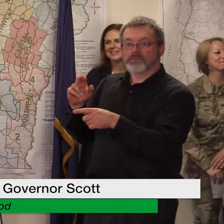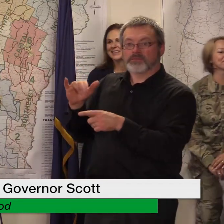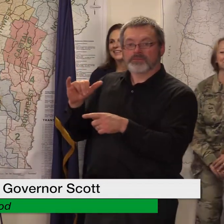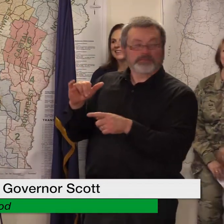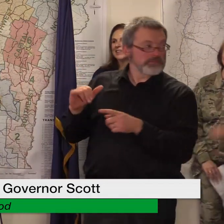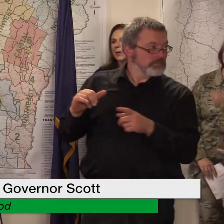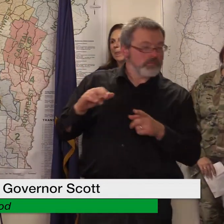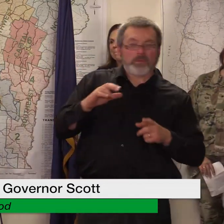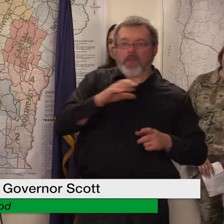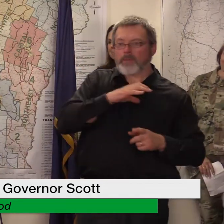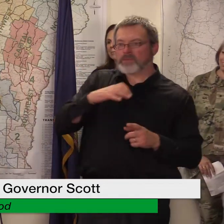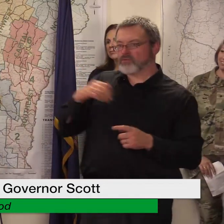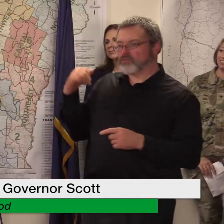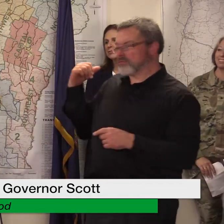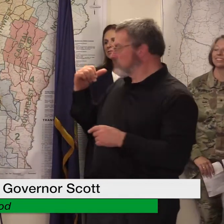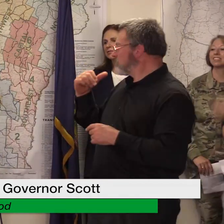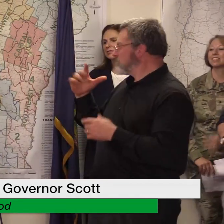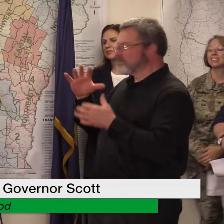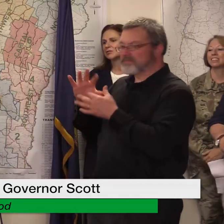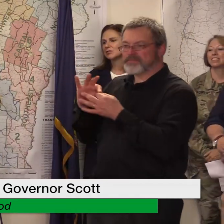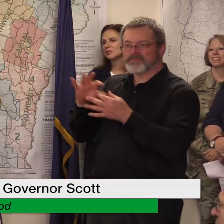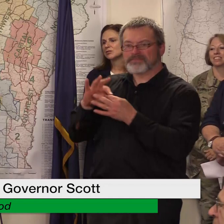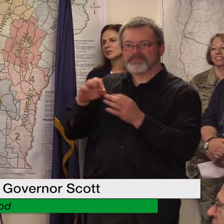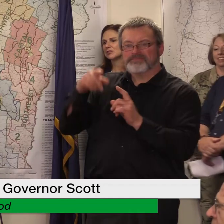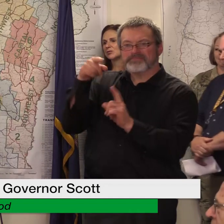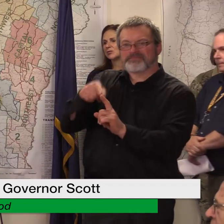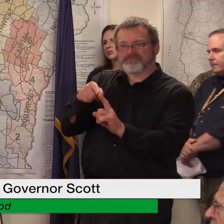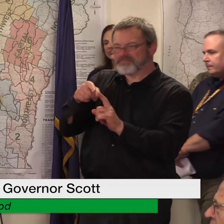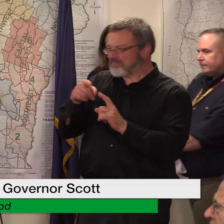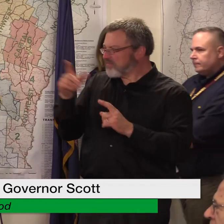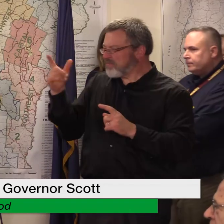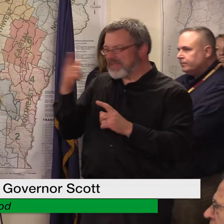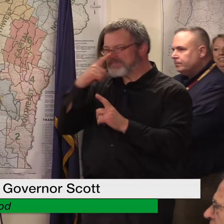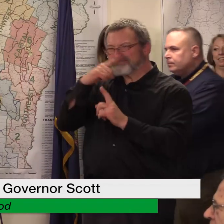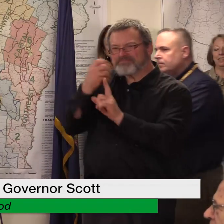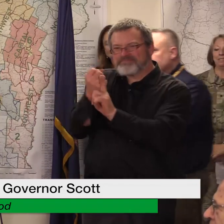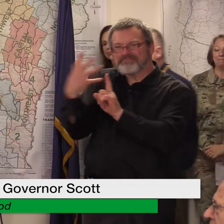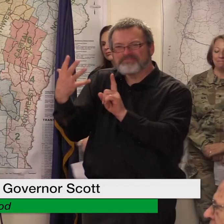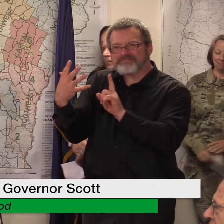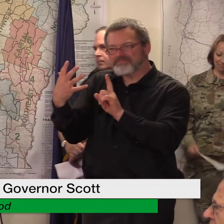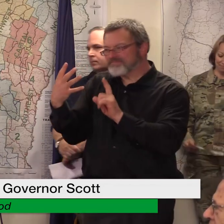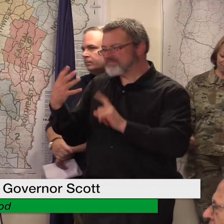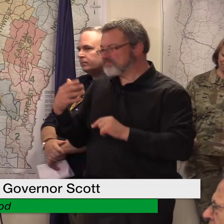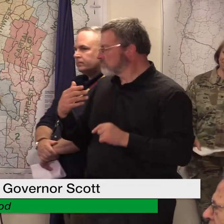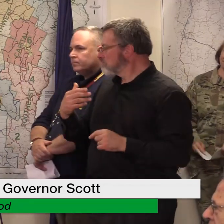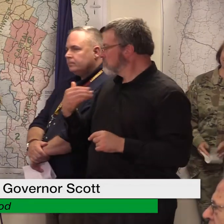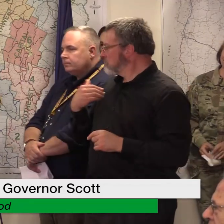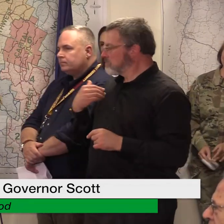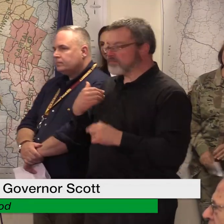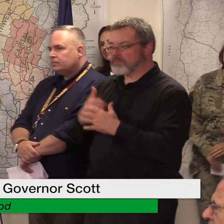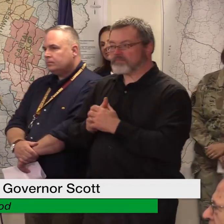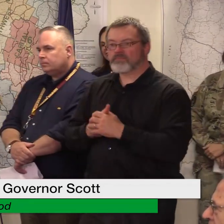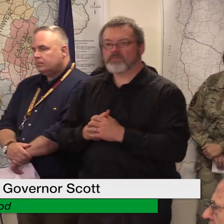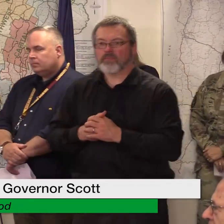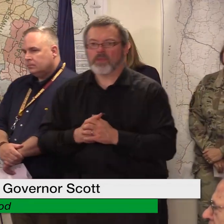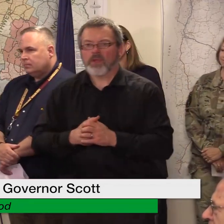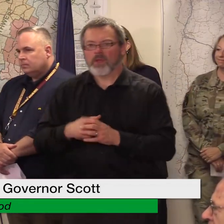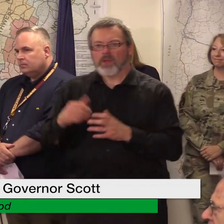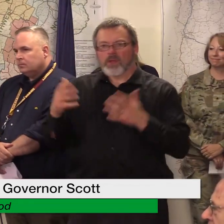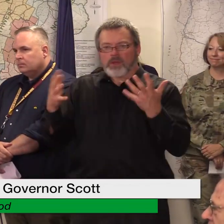those numbers that the commissioner cited at the top of the press are about um damage to um